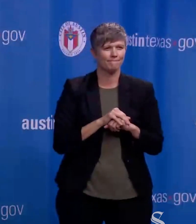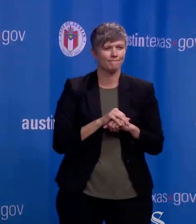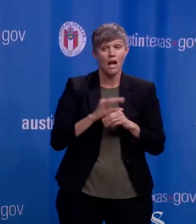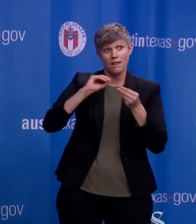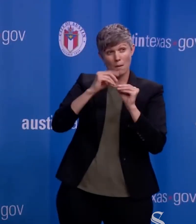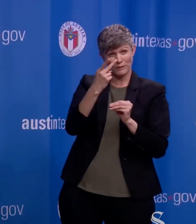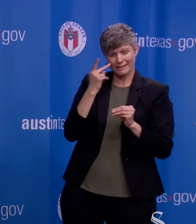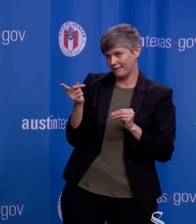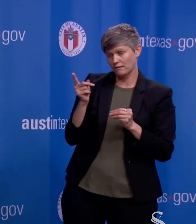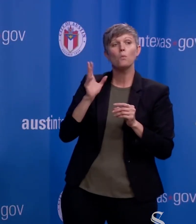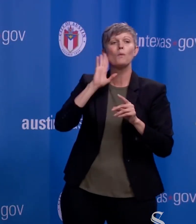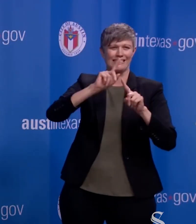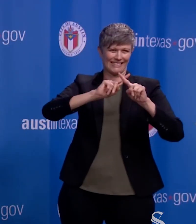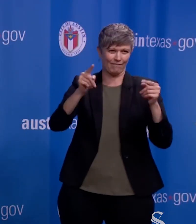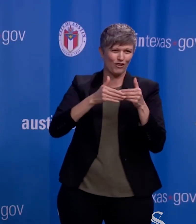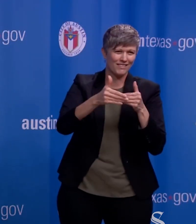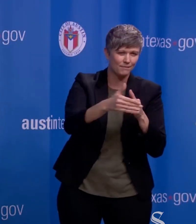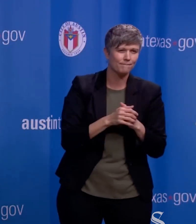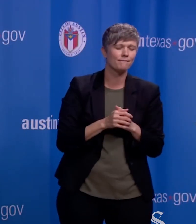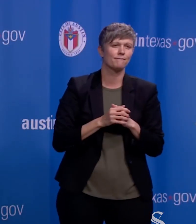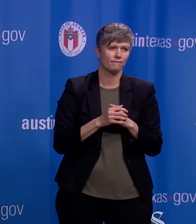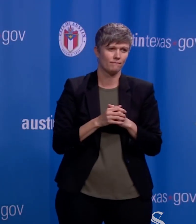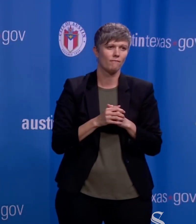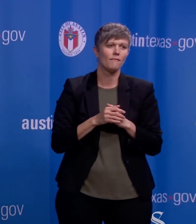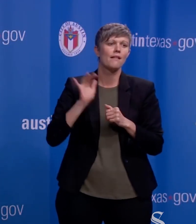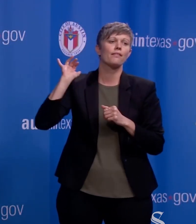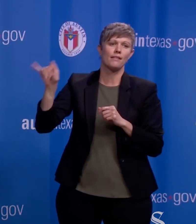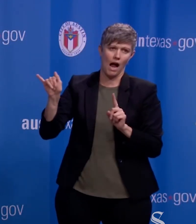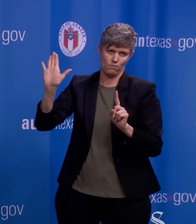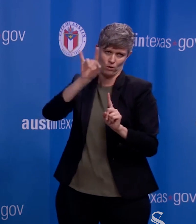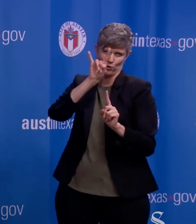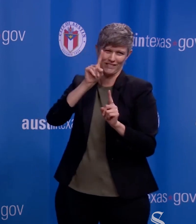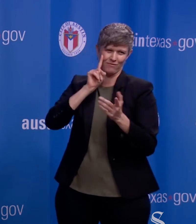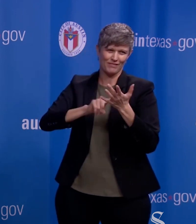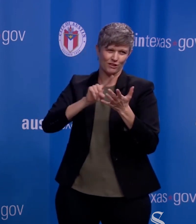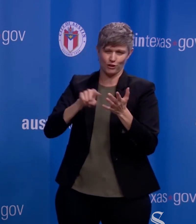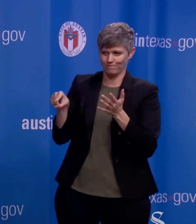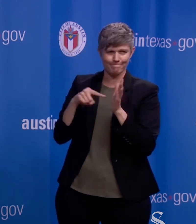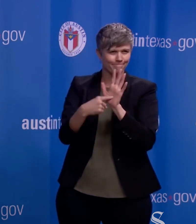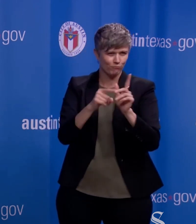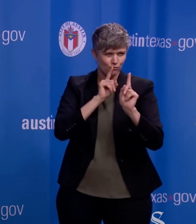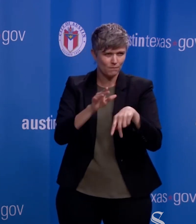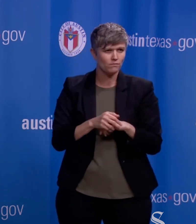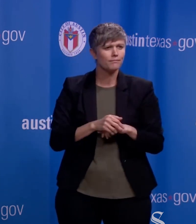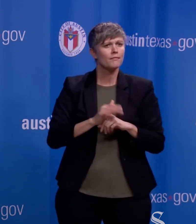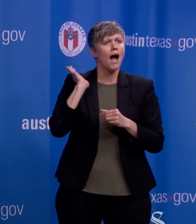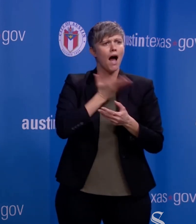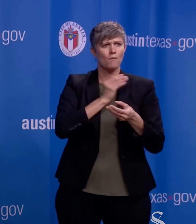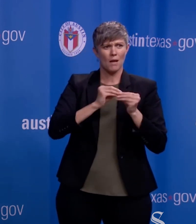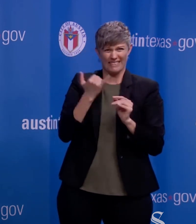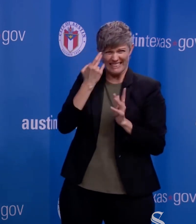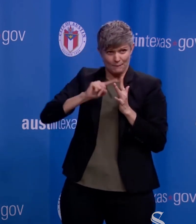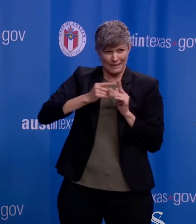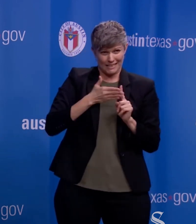now that are shown on this chart, and this also came out of the UT professors report, show you our numbers. And you can see at the beginning,